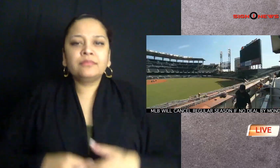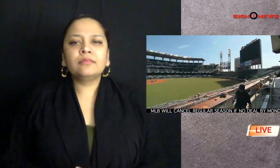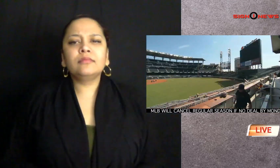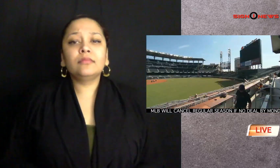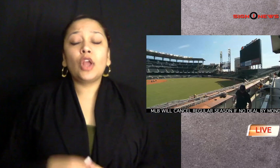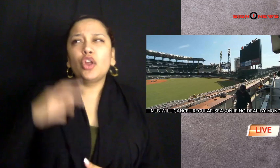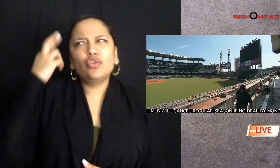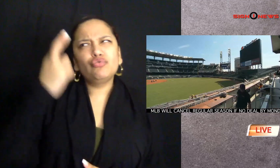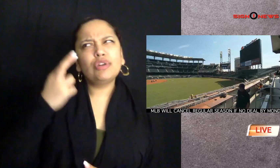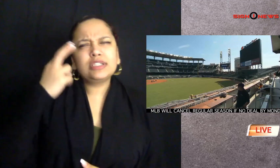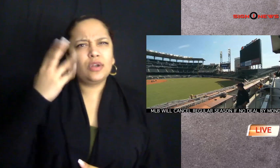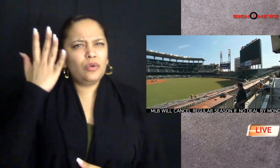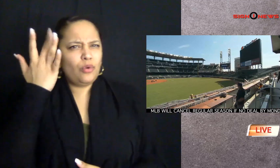season will be canceled the